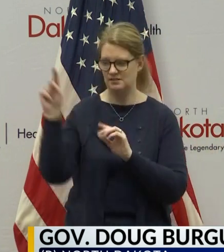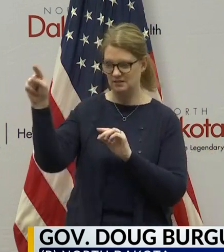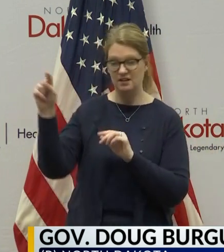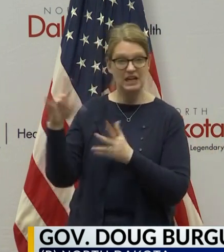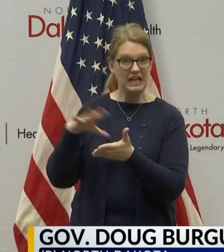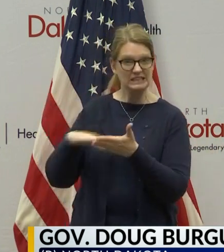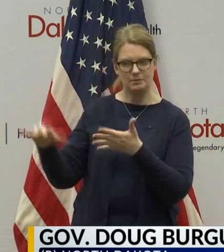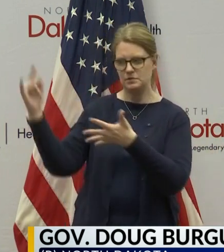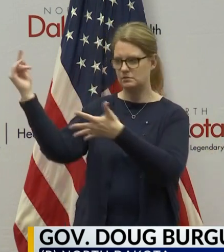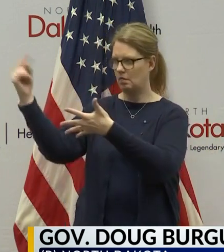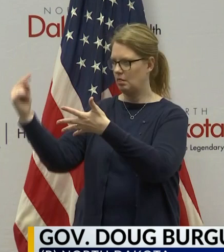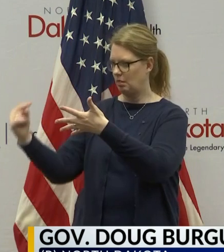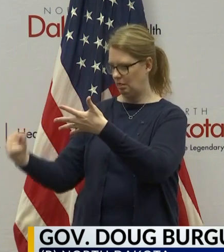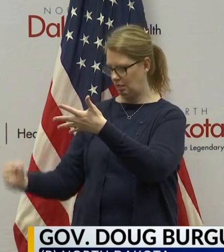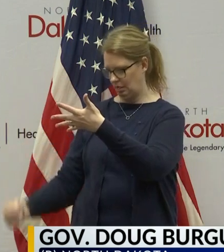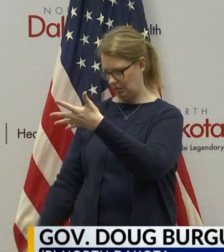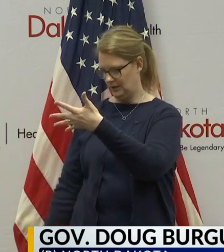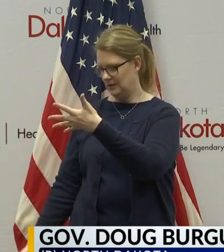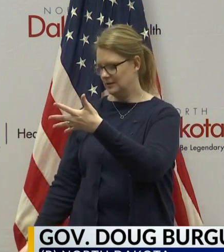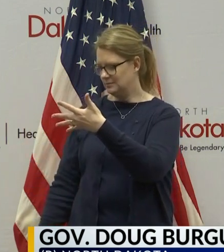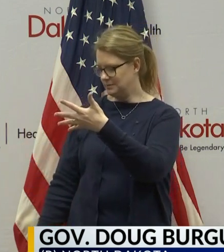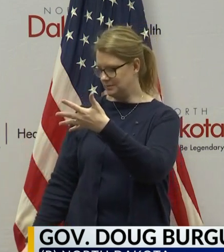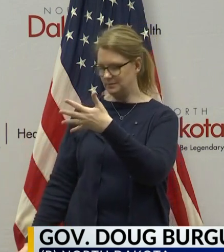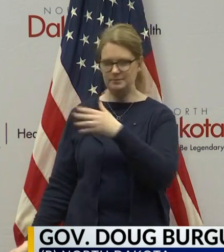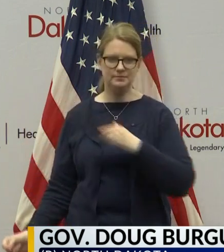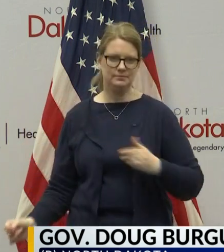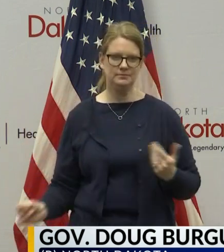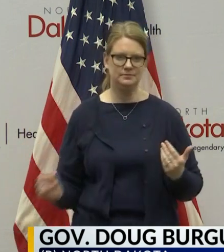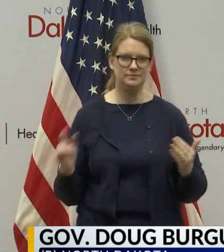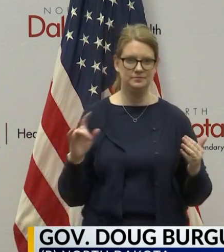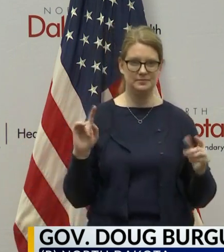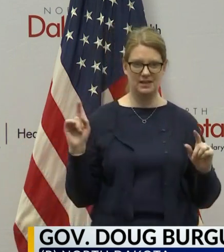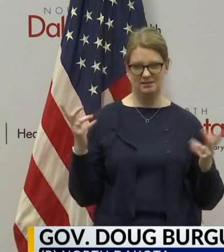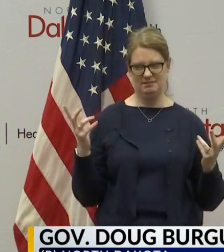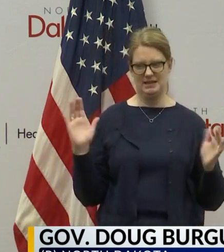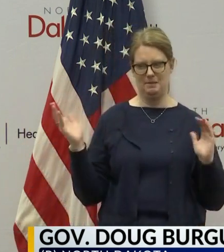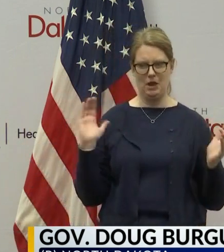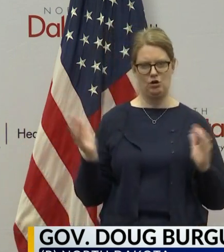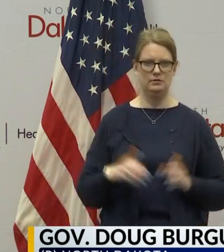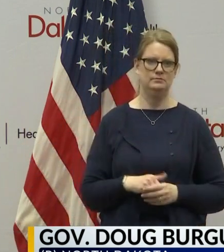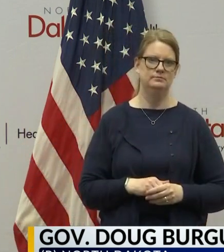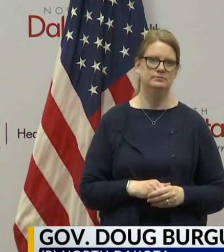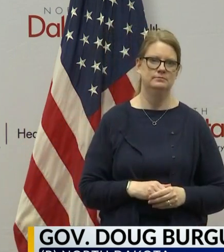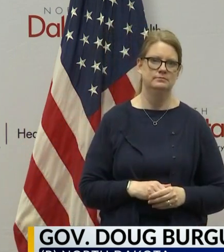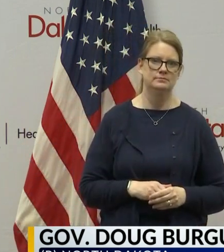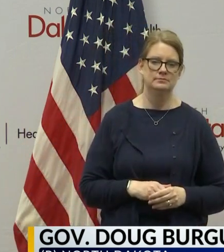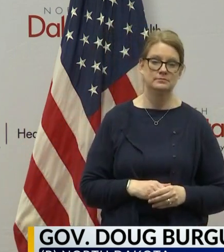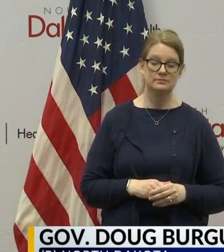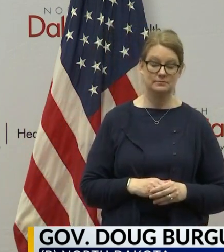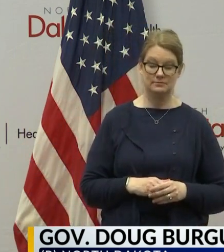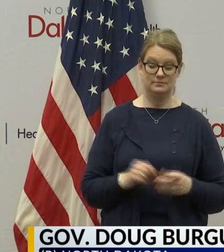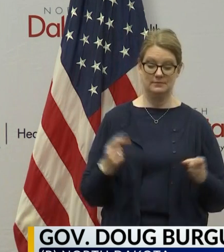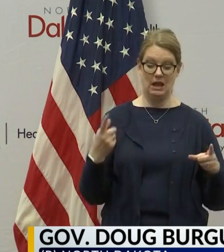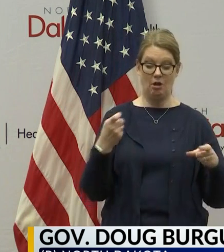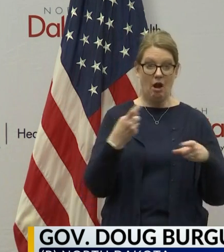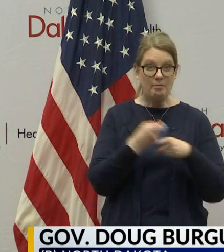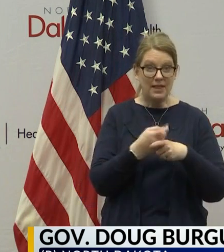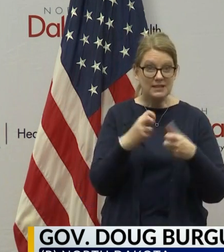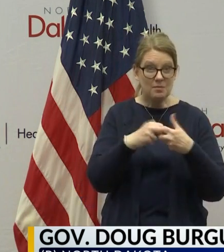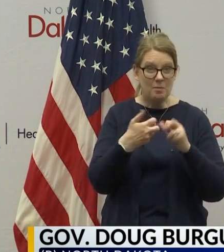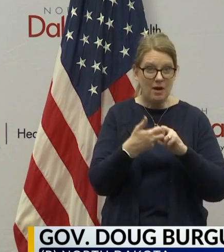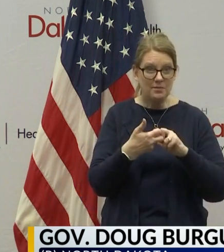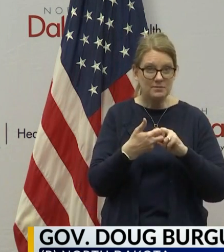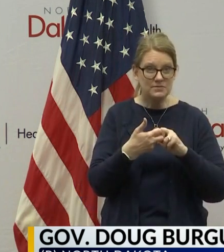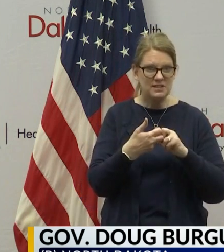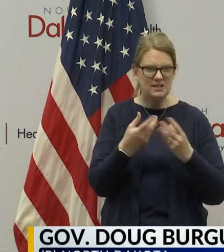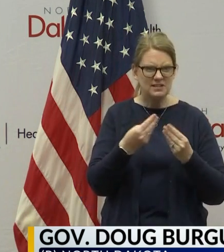list of exceptions and compare those things. I mean, takes a – complex problems are not solved with